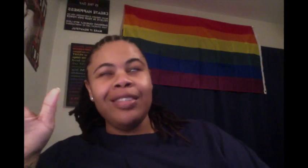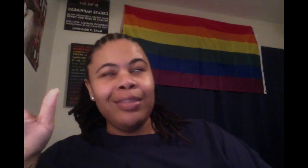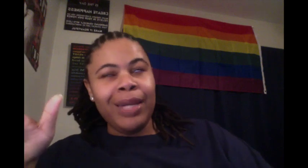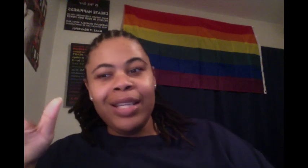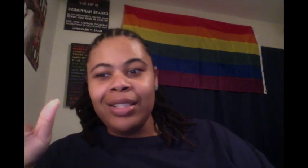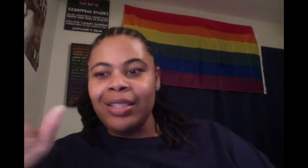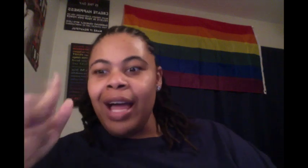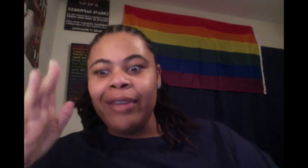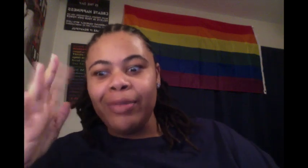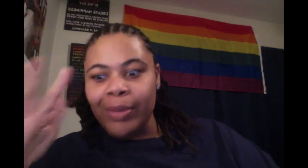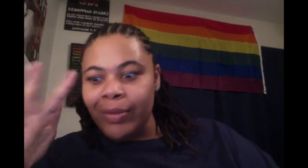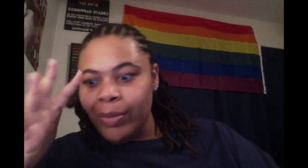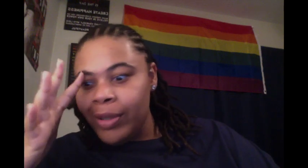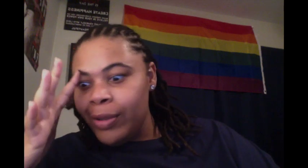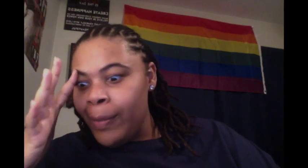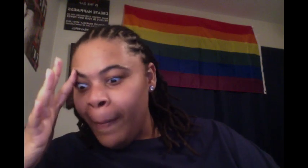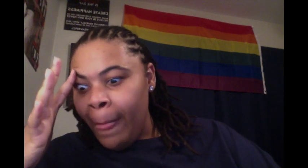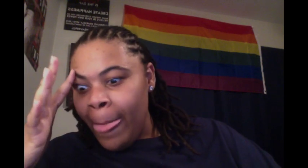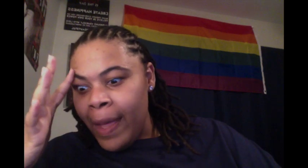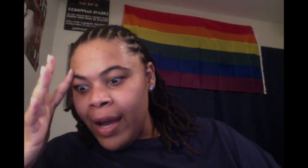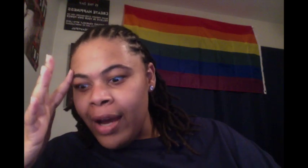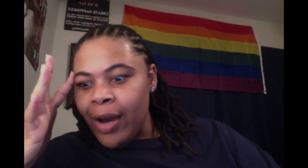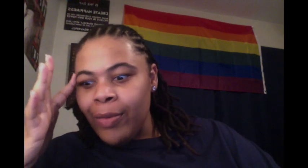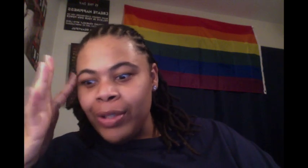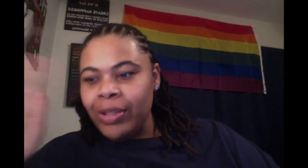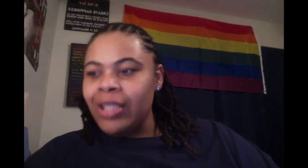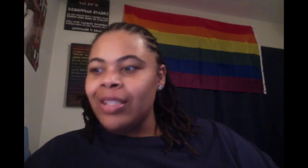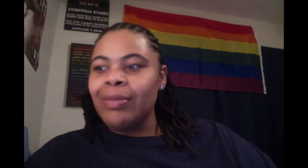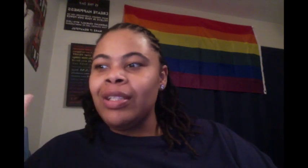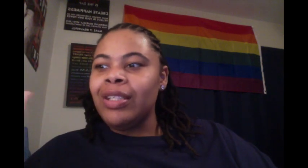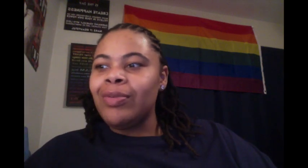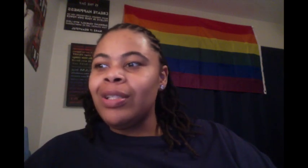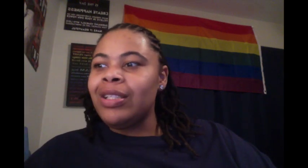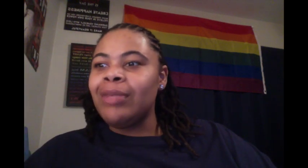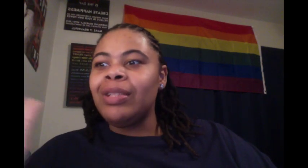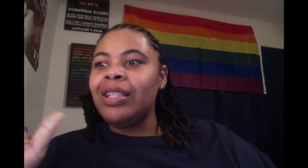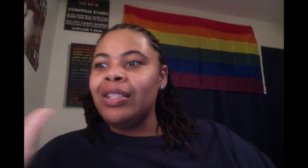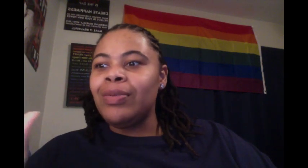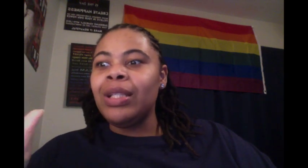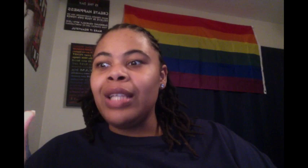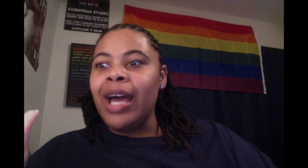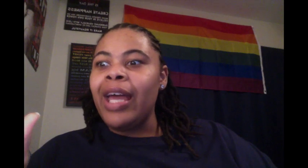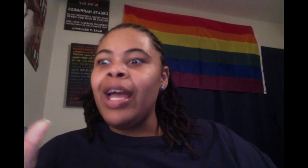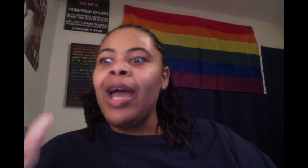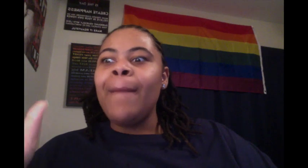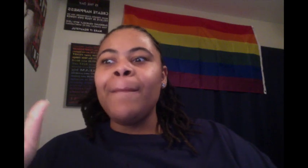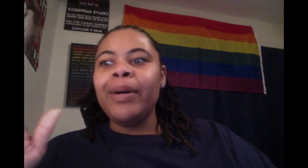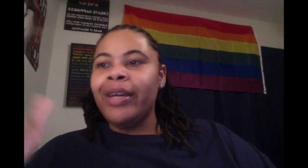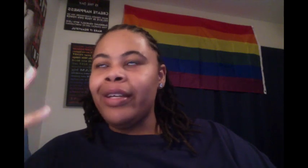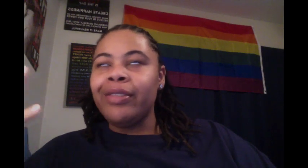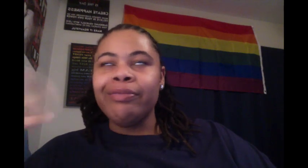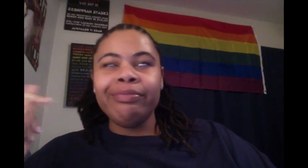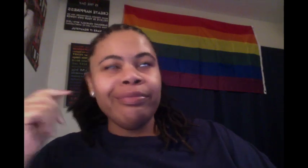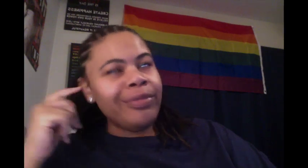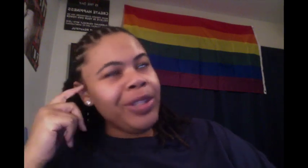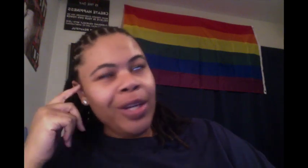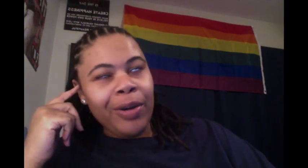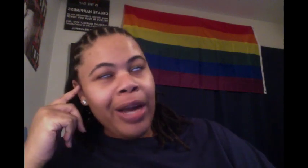space. Like, for real, for real. When you think something is really something and it's really not. But, you know, I